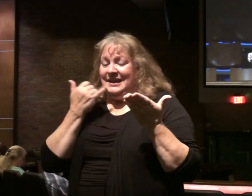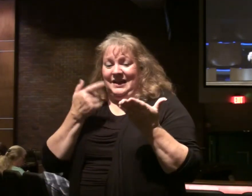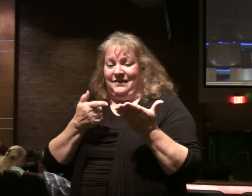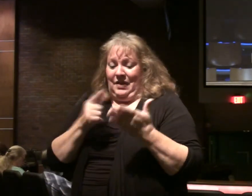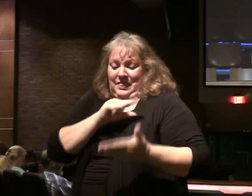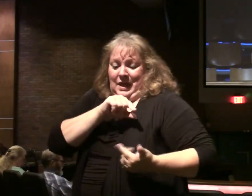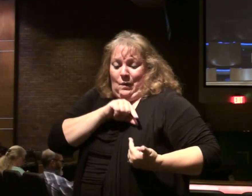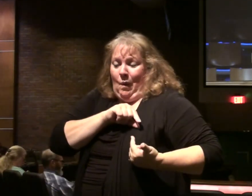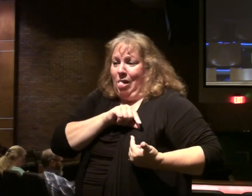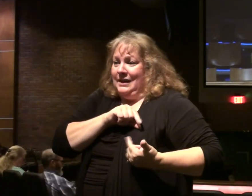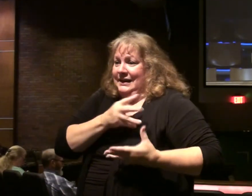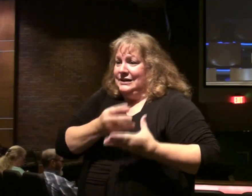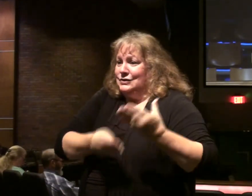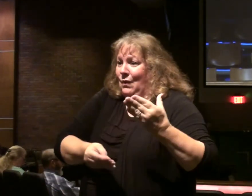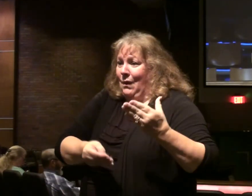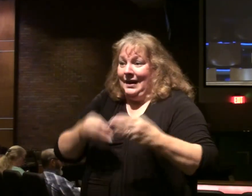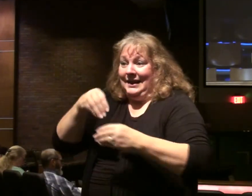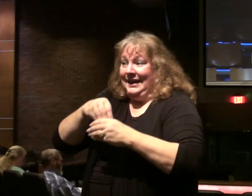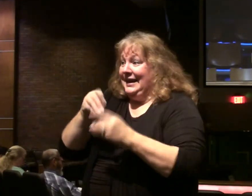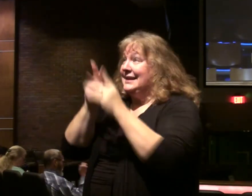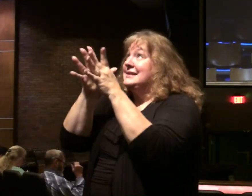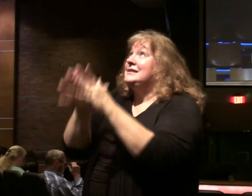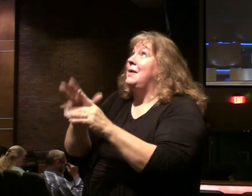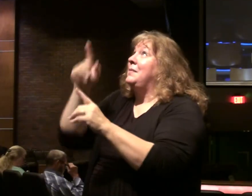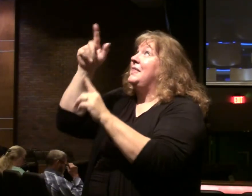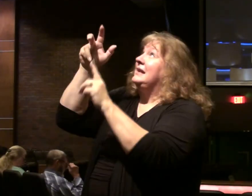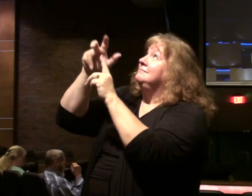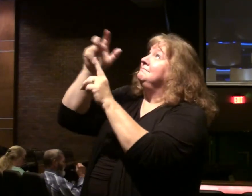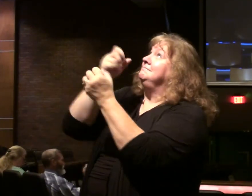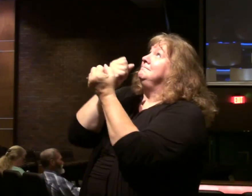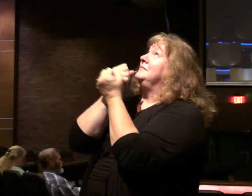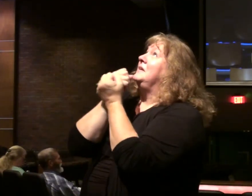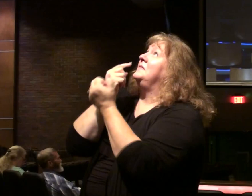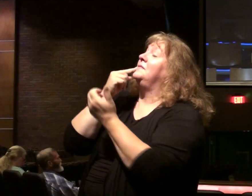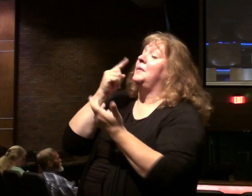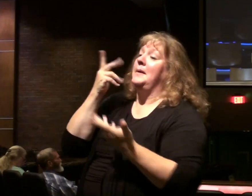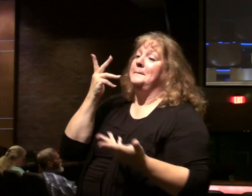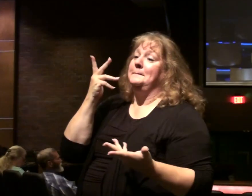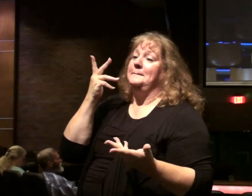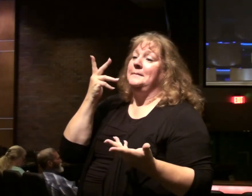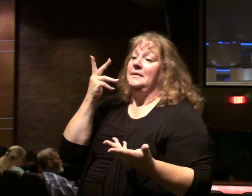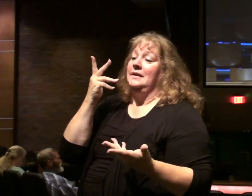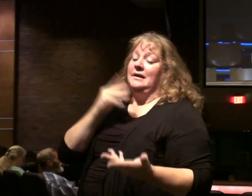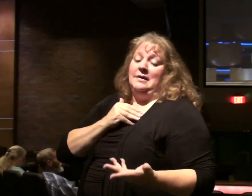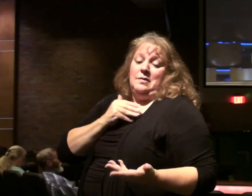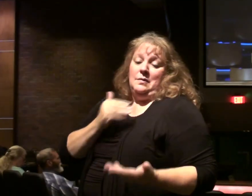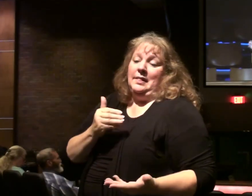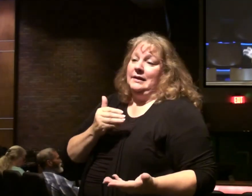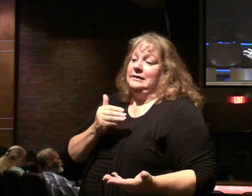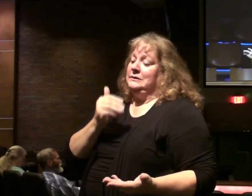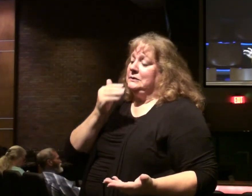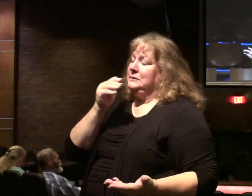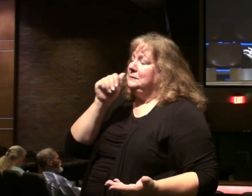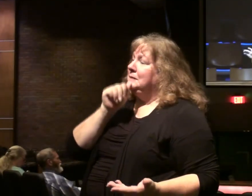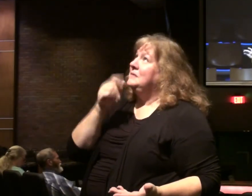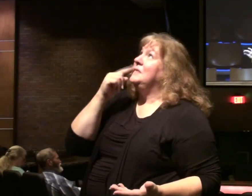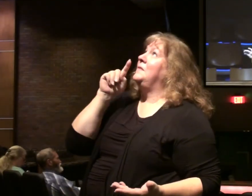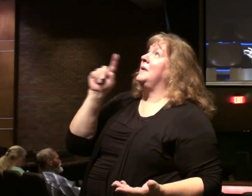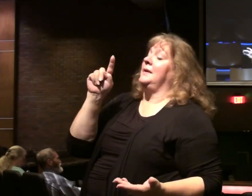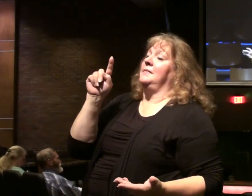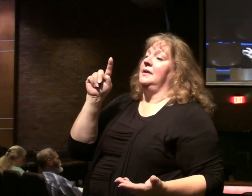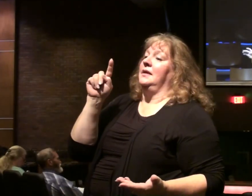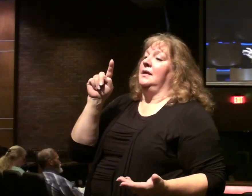quality isn't there in the disciple, a supreme love for Him, willing to go through anything for Him,